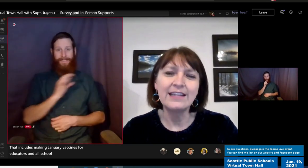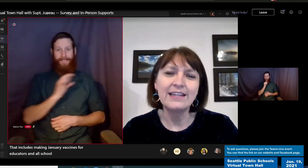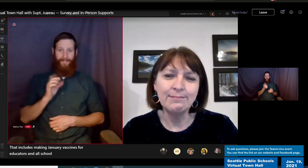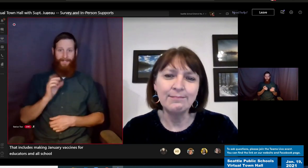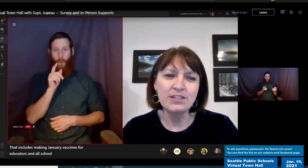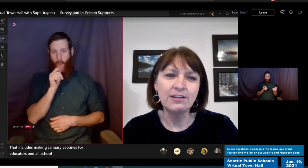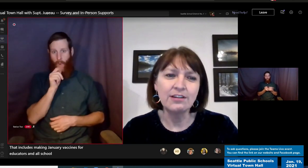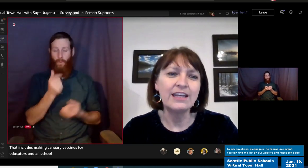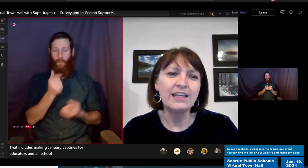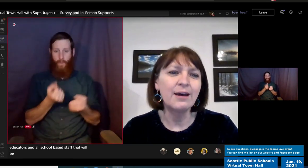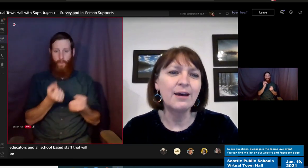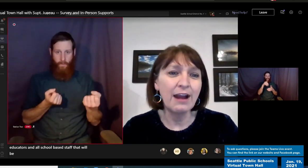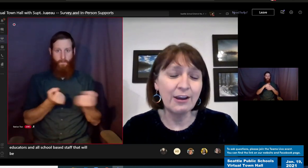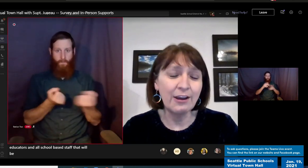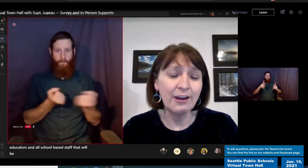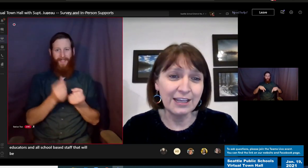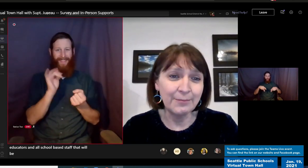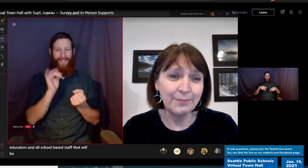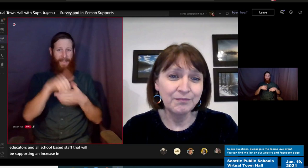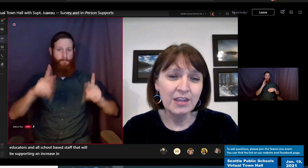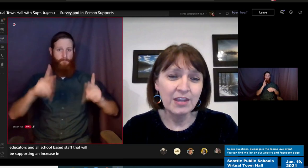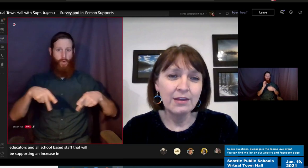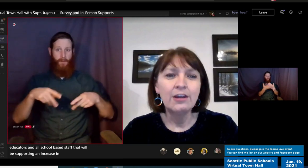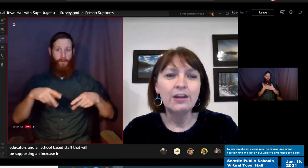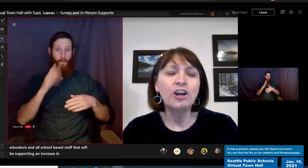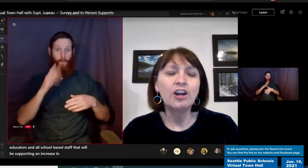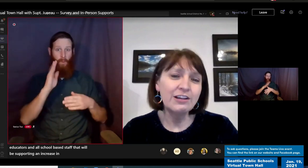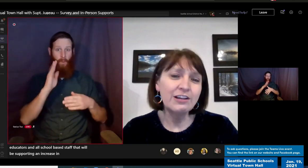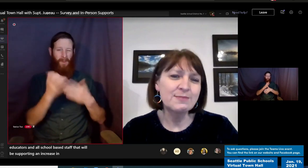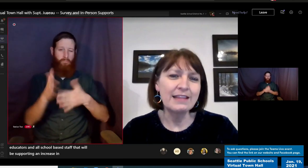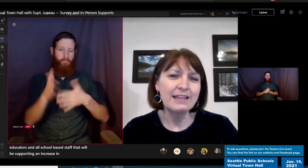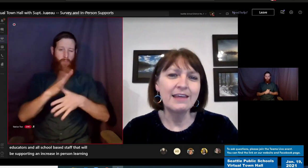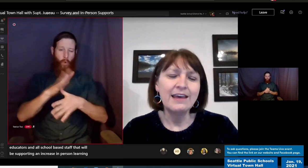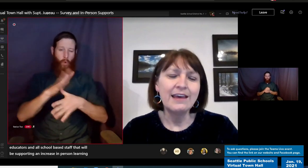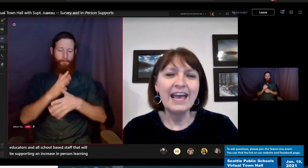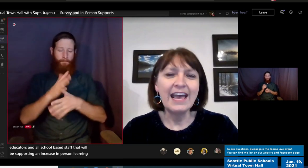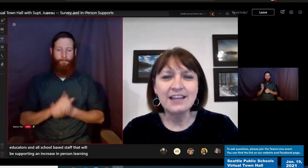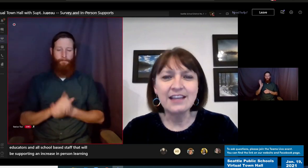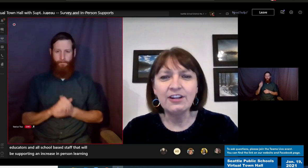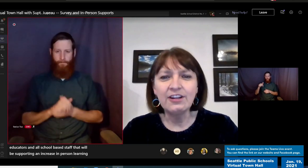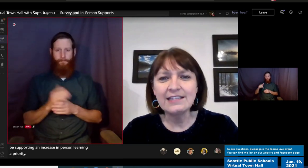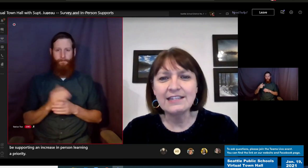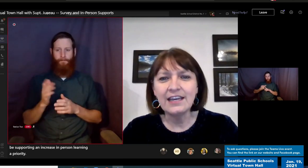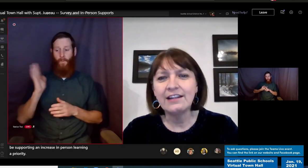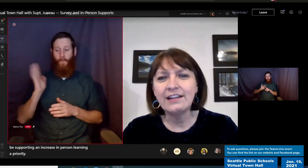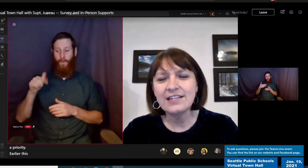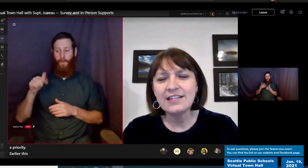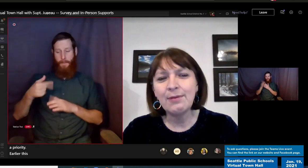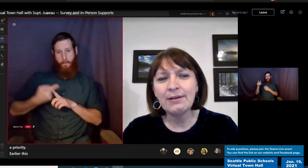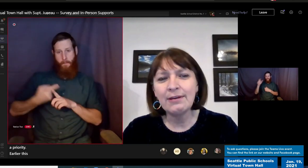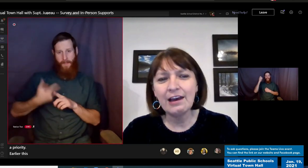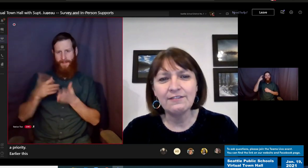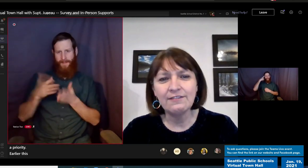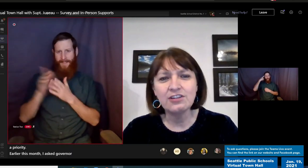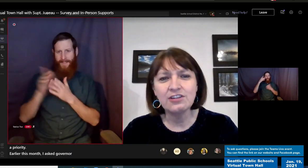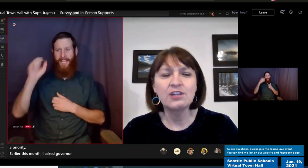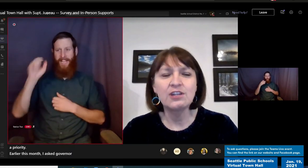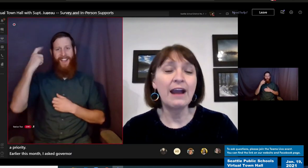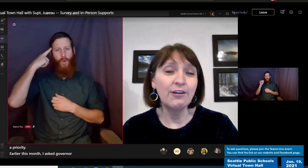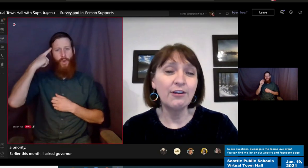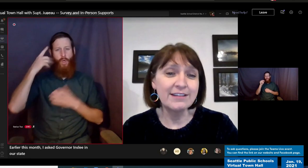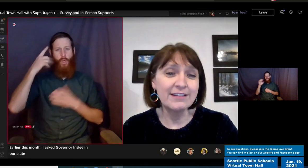in-person learning a priority. Earlier this month, I asked Governor Inslee and our state public health officials to